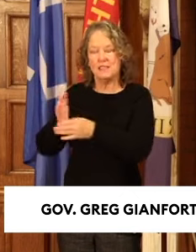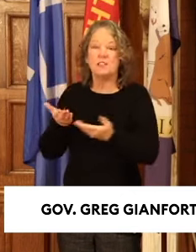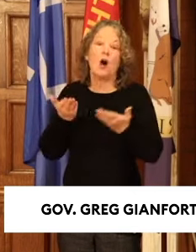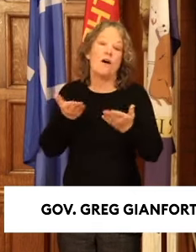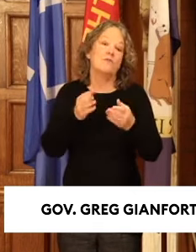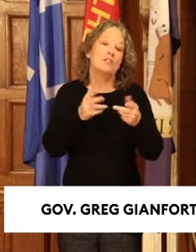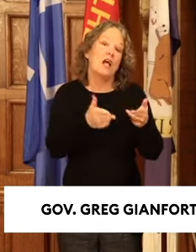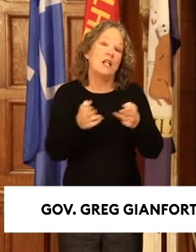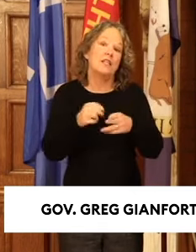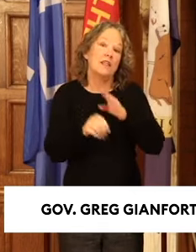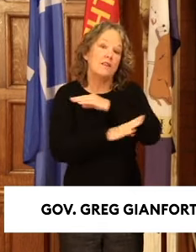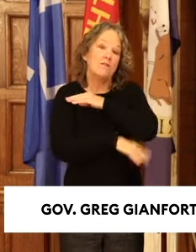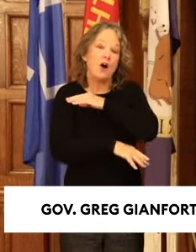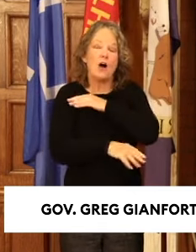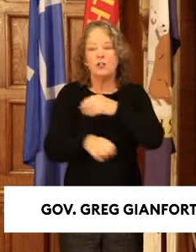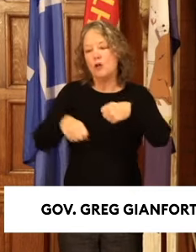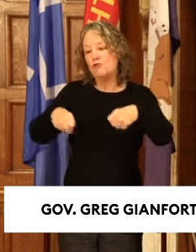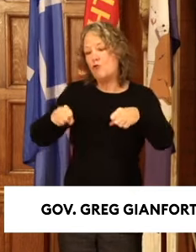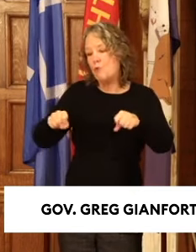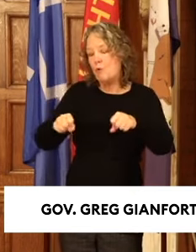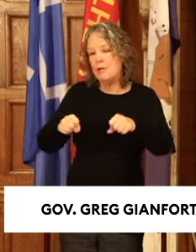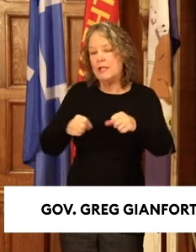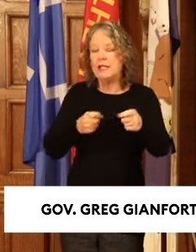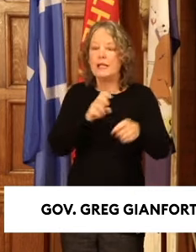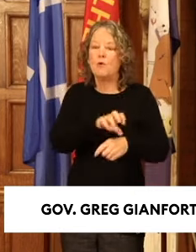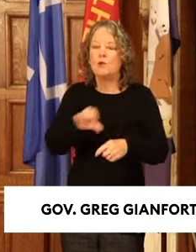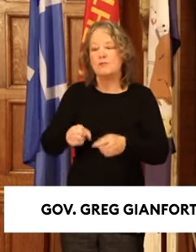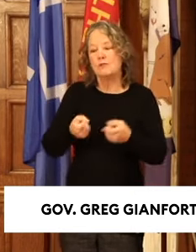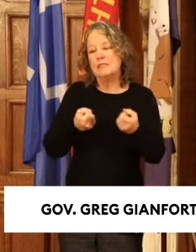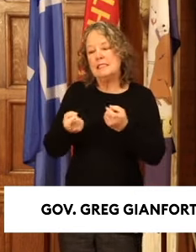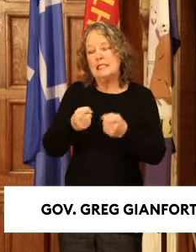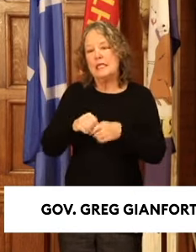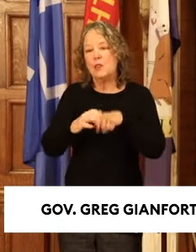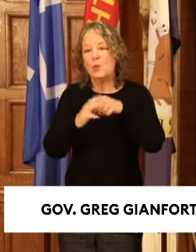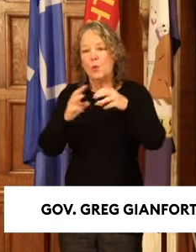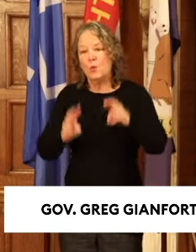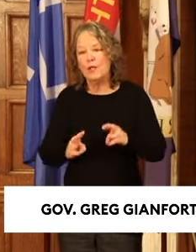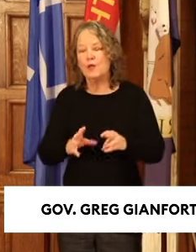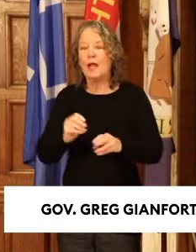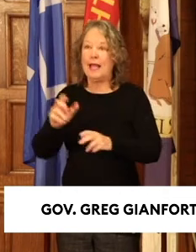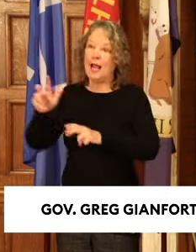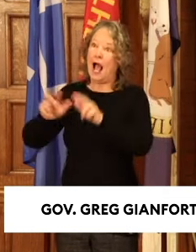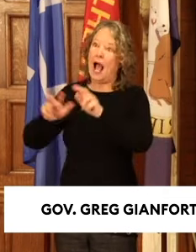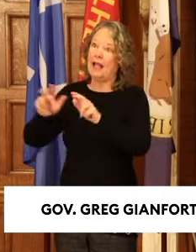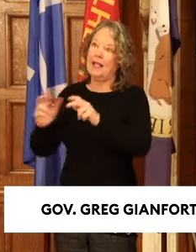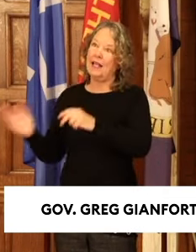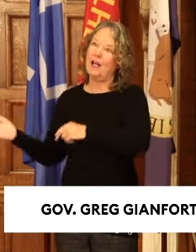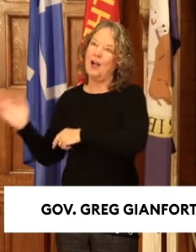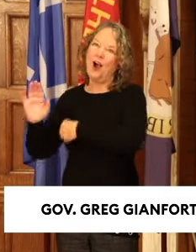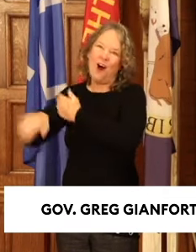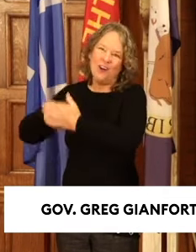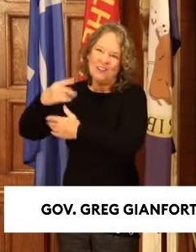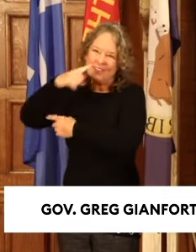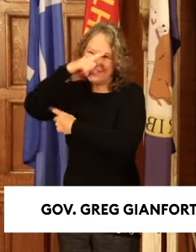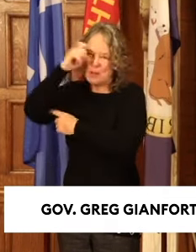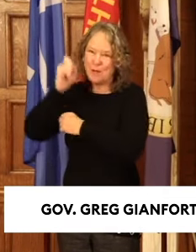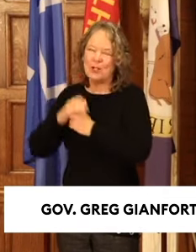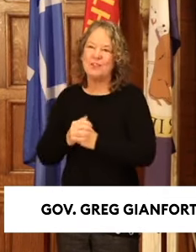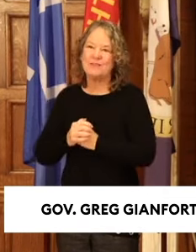snowmobiling and cross-country skiing in the winter, and hiking all summer long. And let me just add,